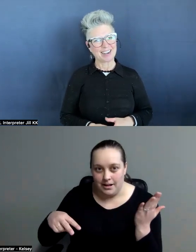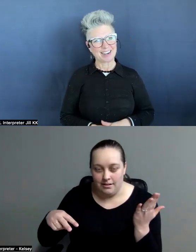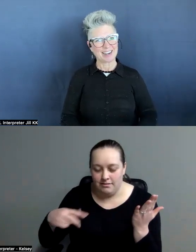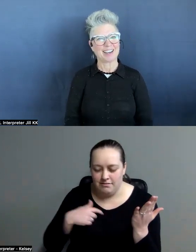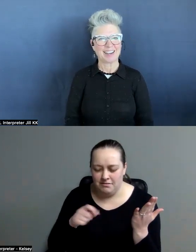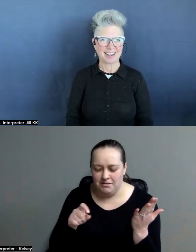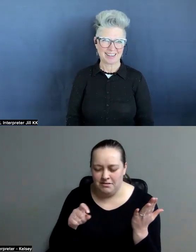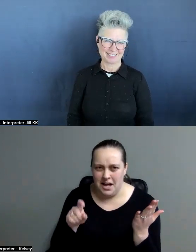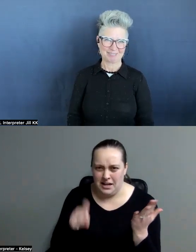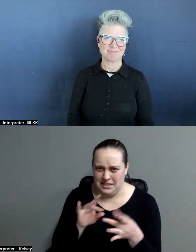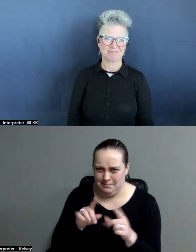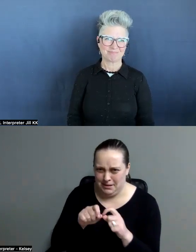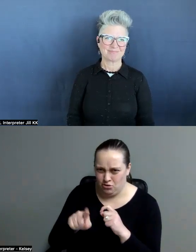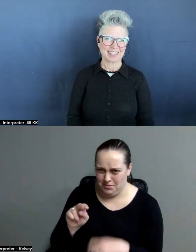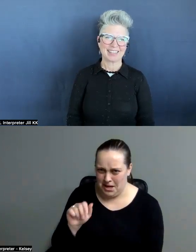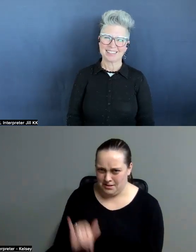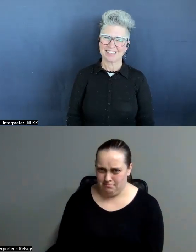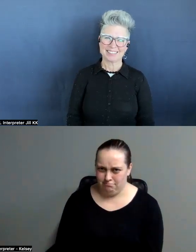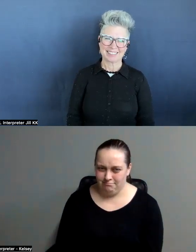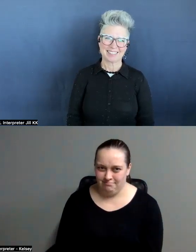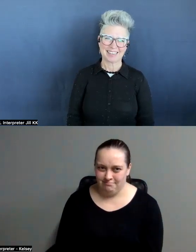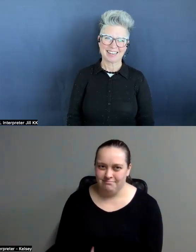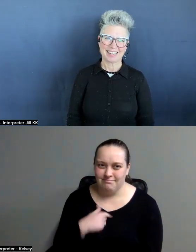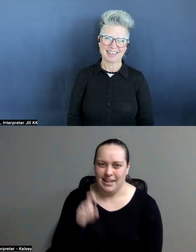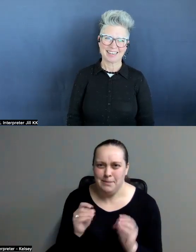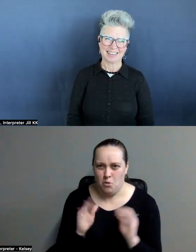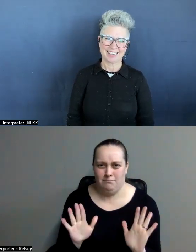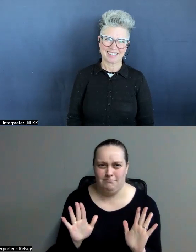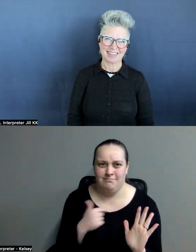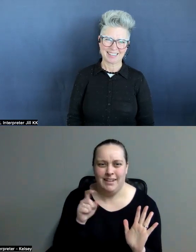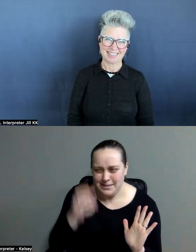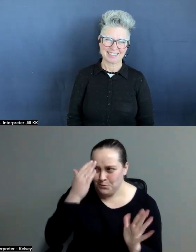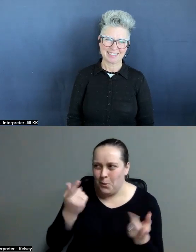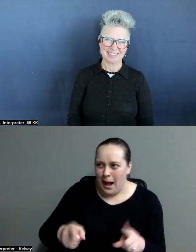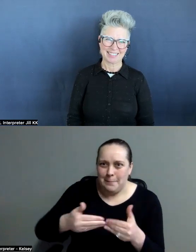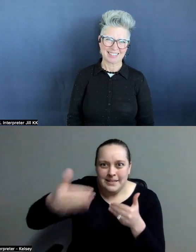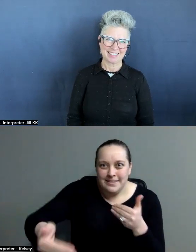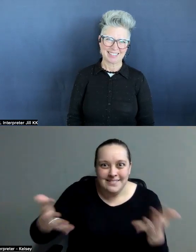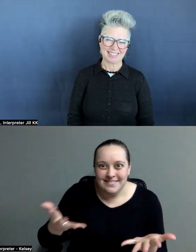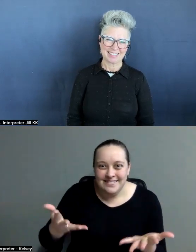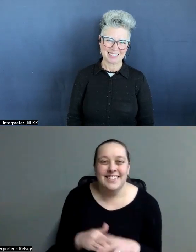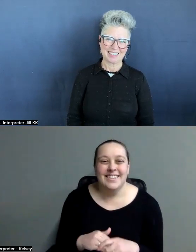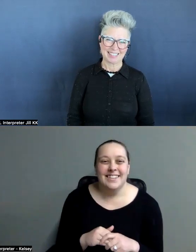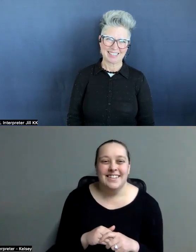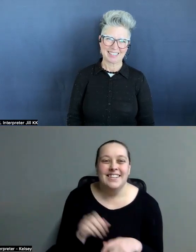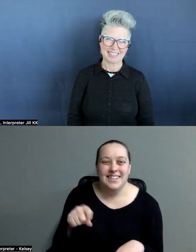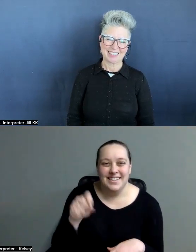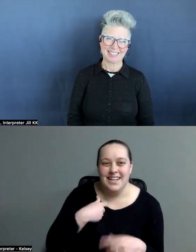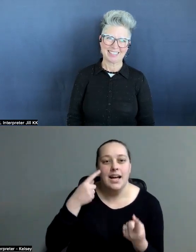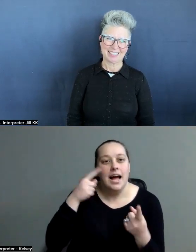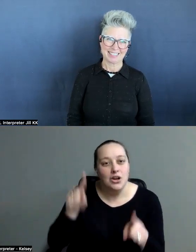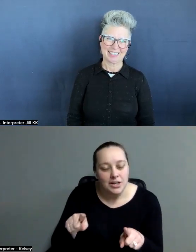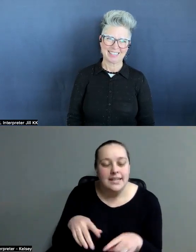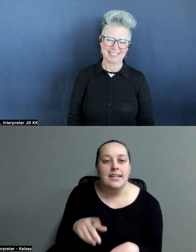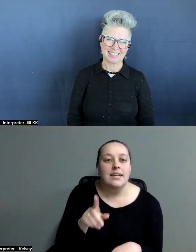message, Nancy. Anymore. I need to know what's happening, you know? Because I agree. It's